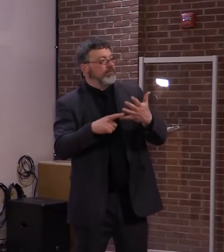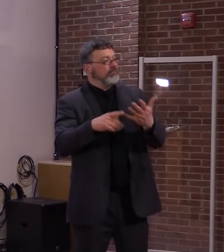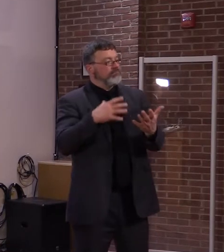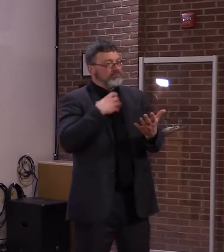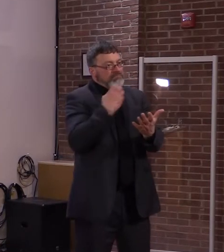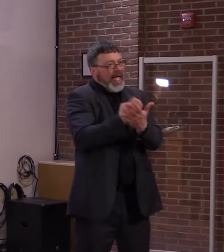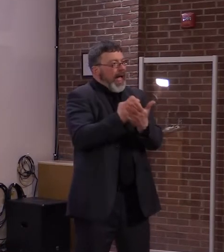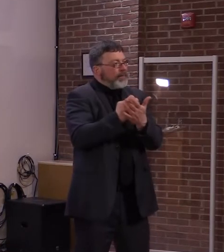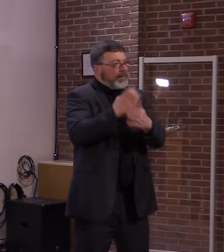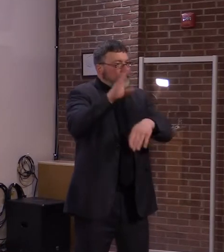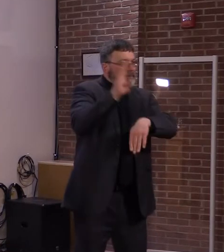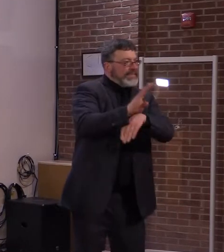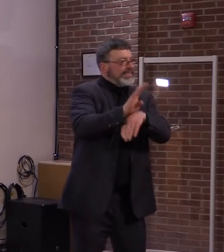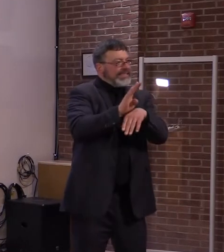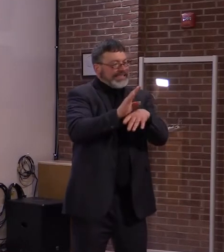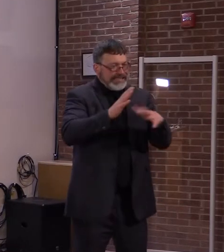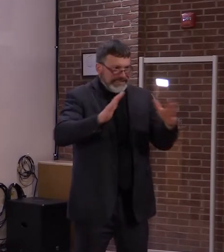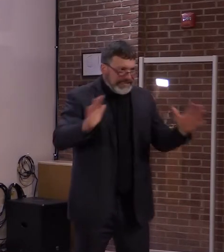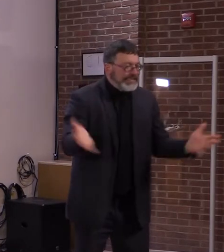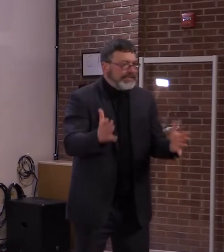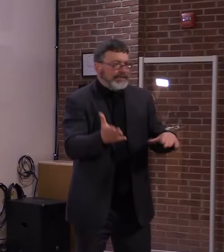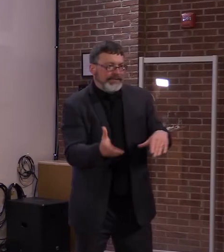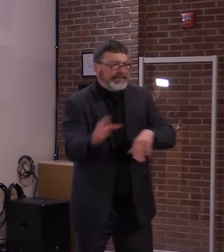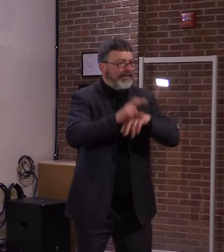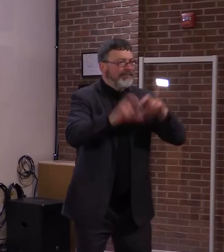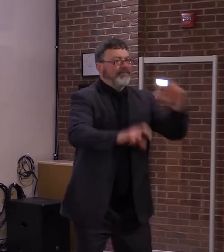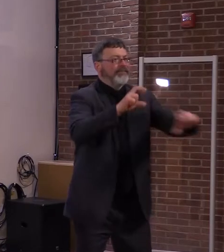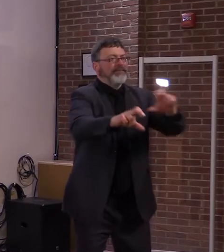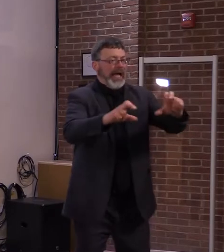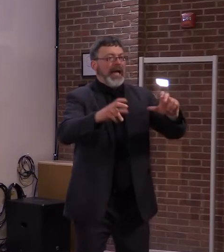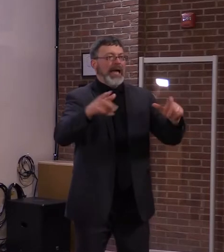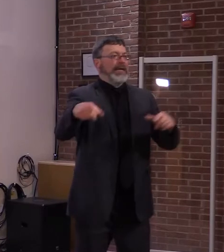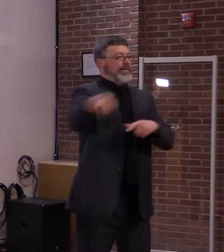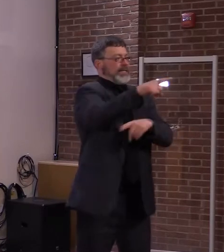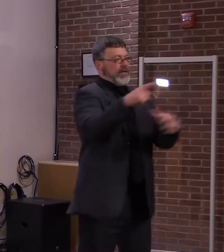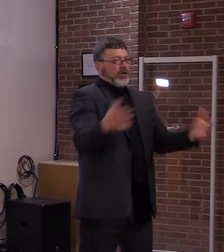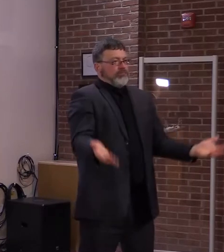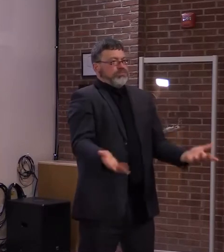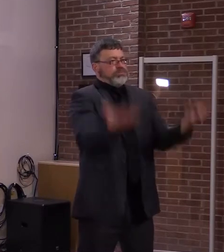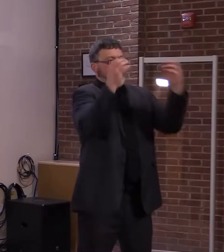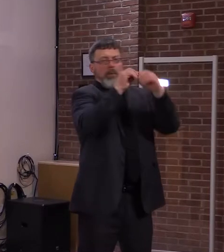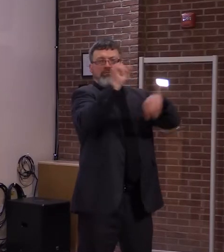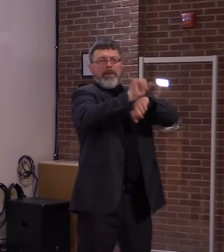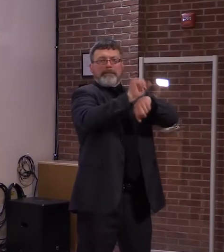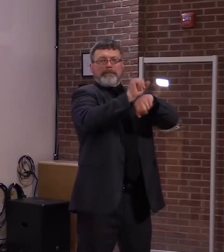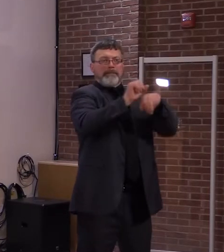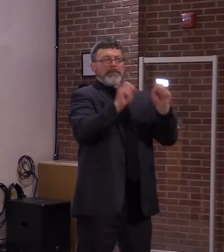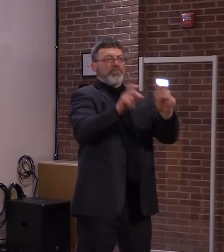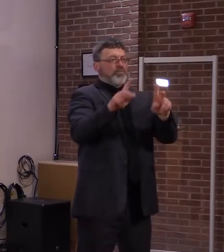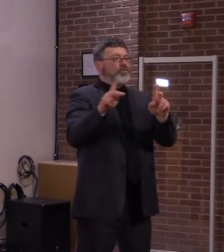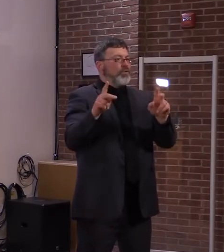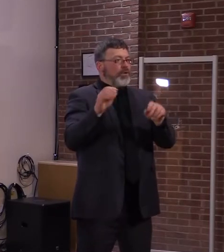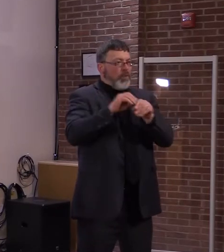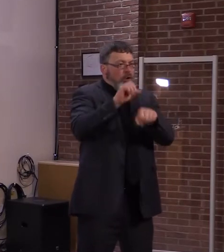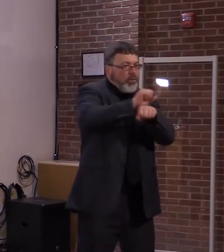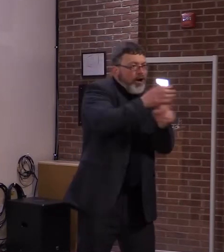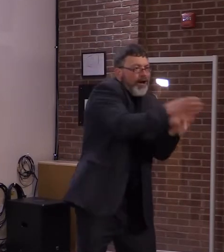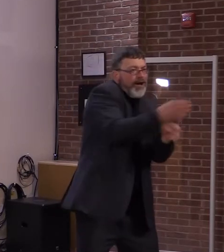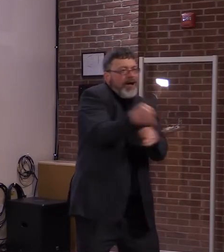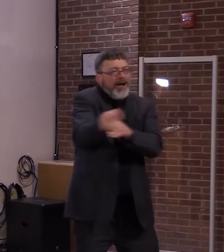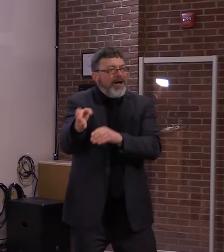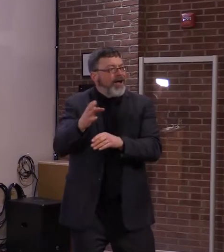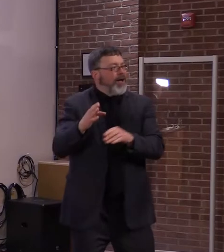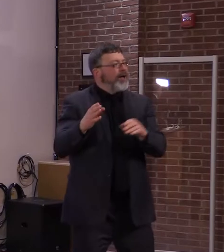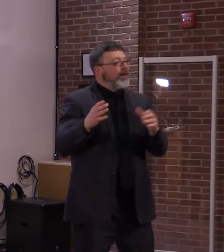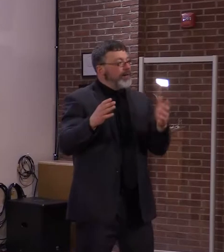if we were to take that money, this one-time money, it's not ongoing, it's just one-time money to invest in